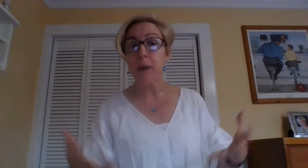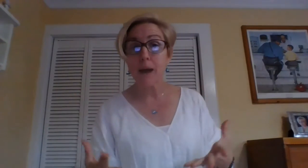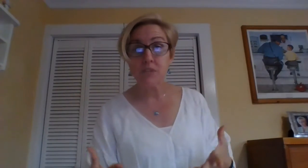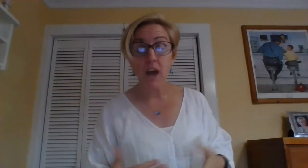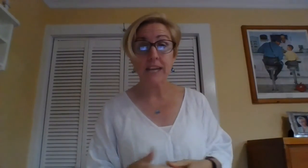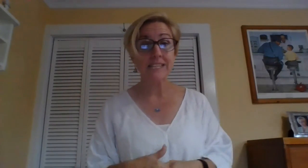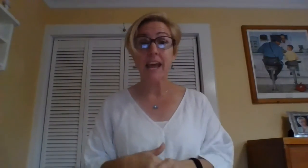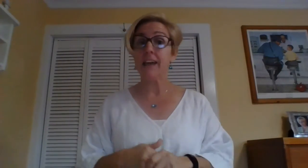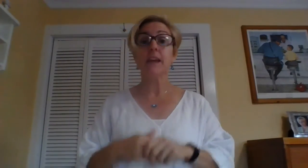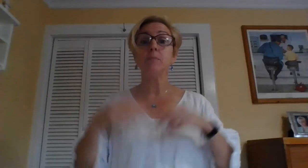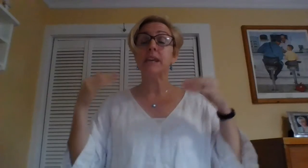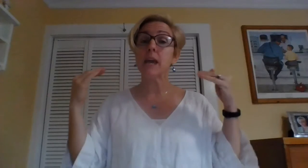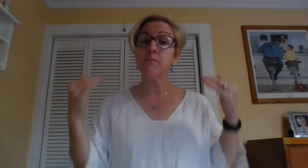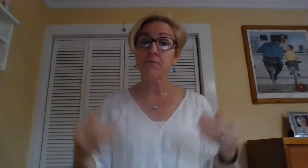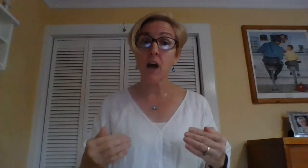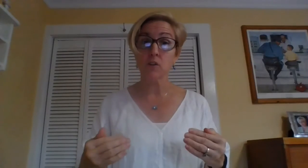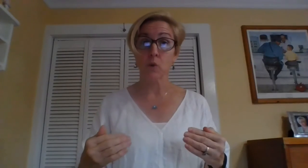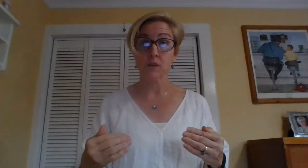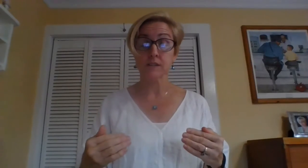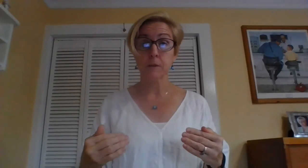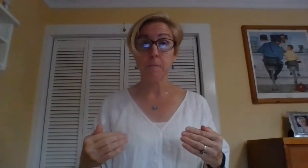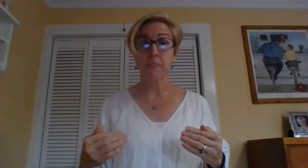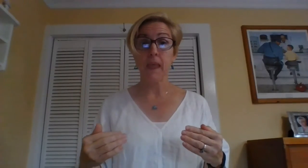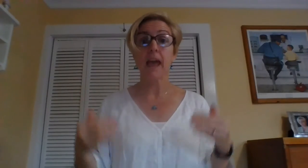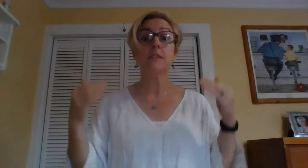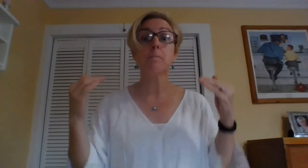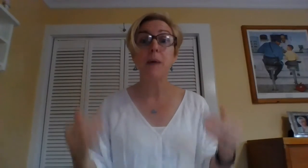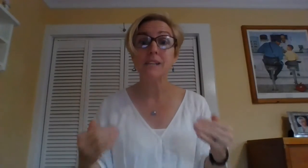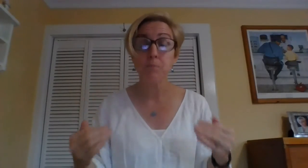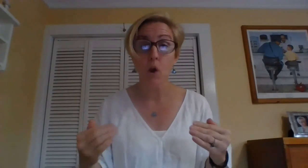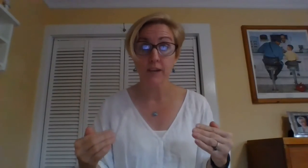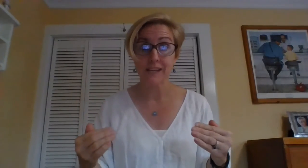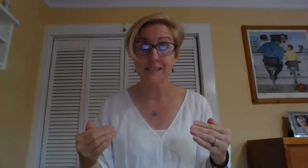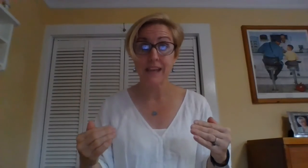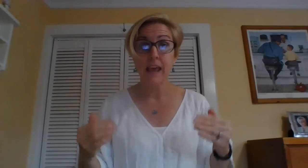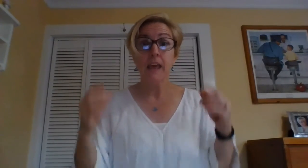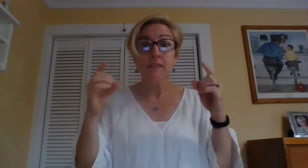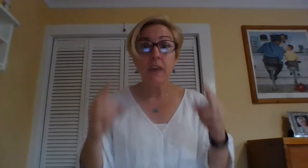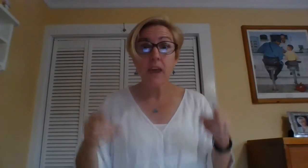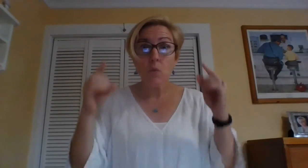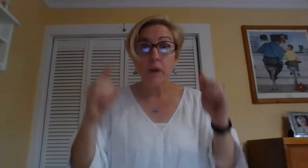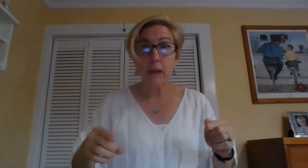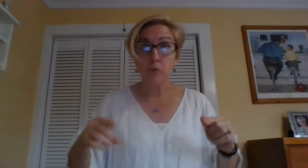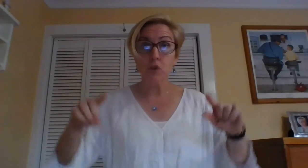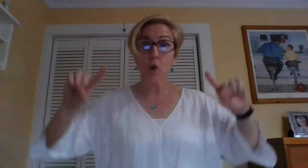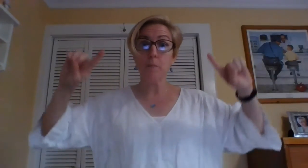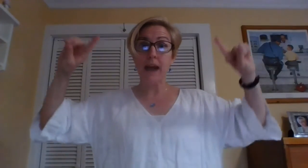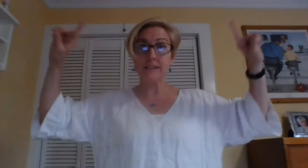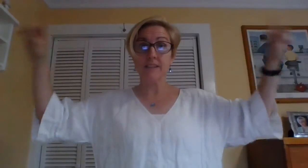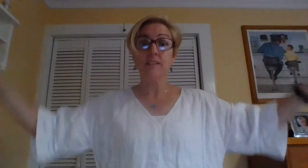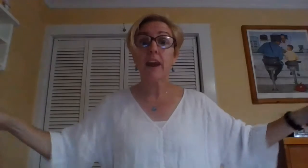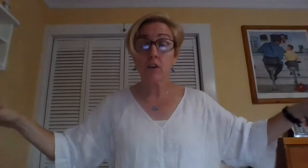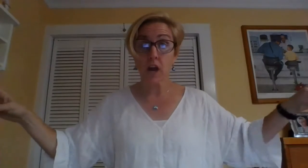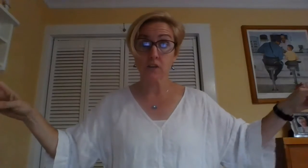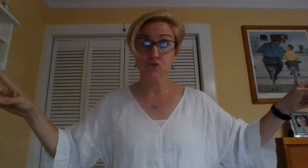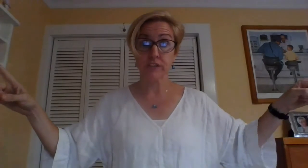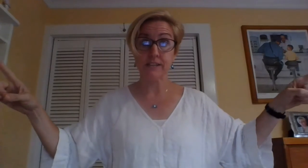baptized, and they became followers. And the best part is, they were able to go back to their countries